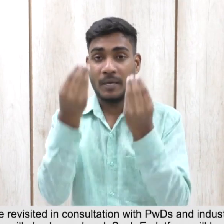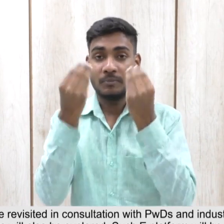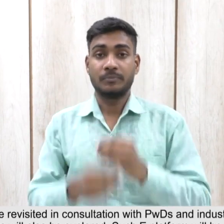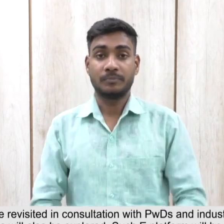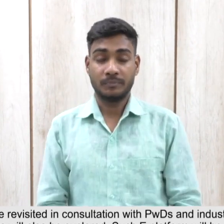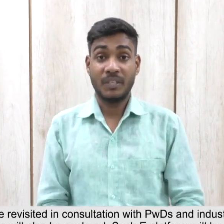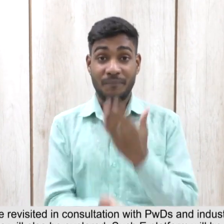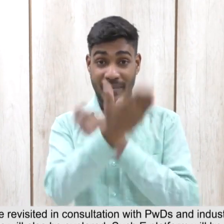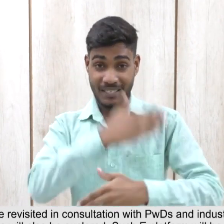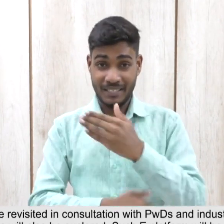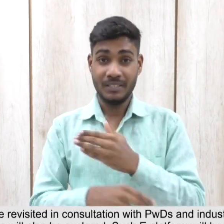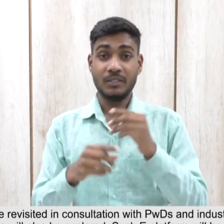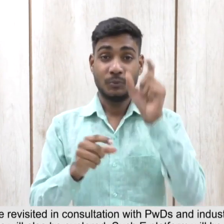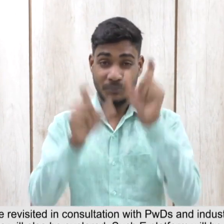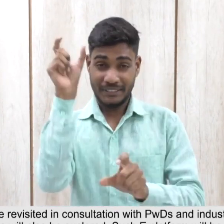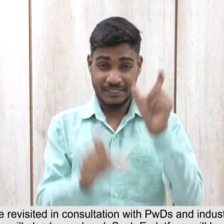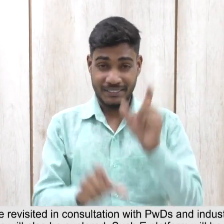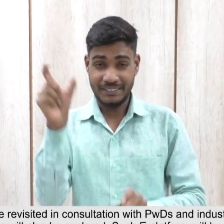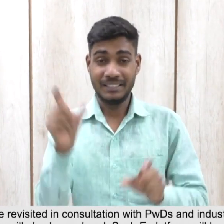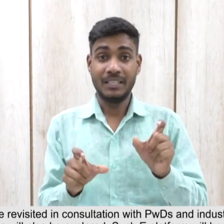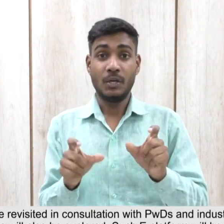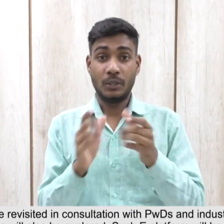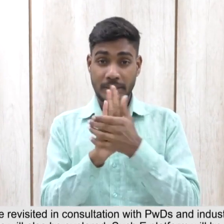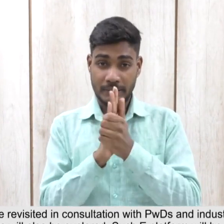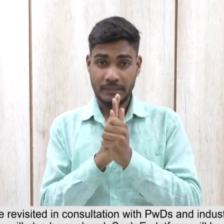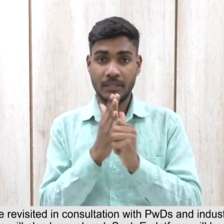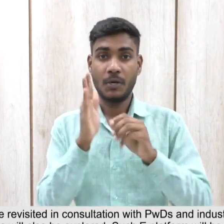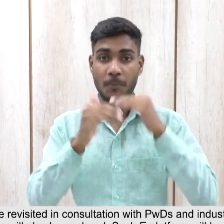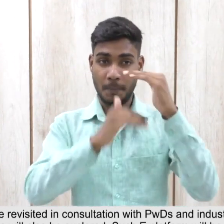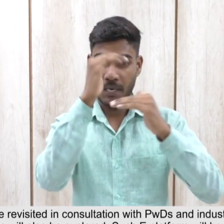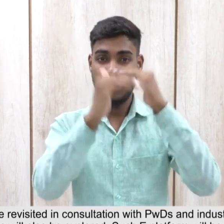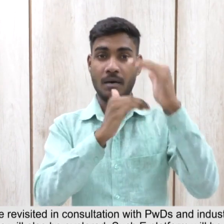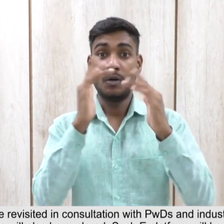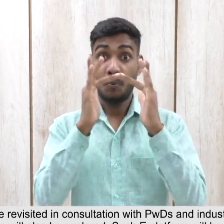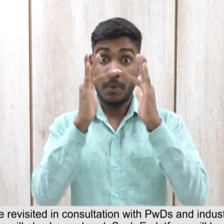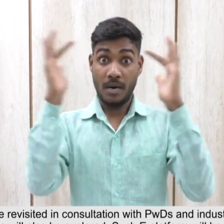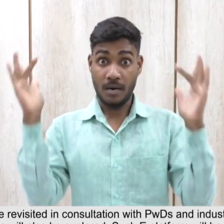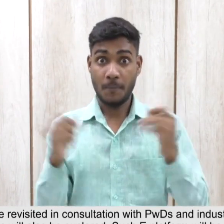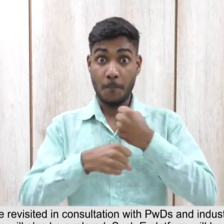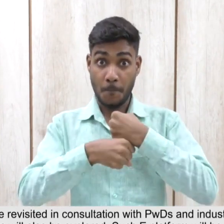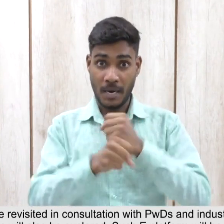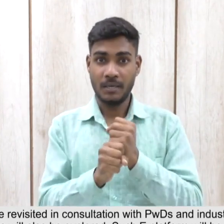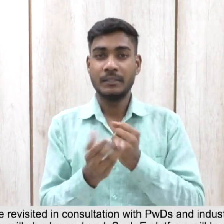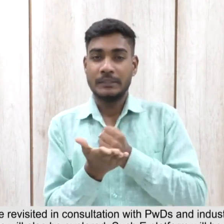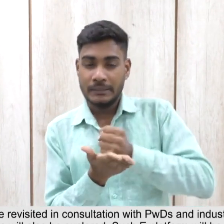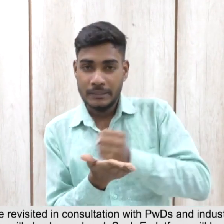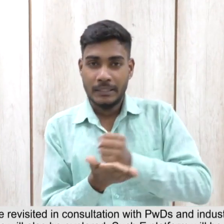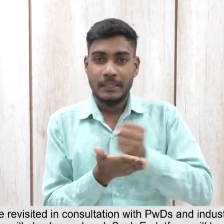in consultation with PWDs and industry corporate houses.